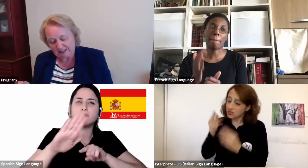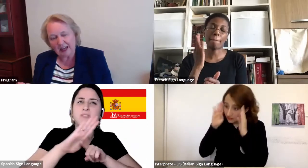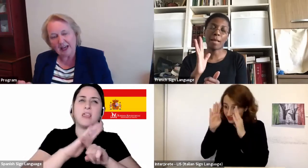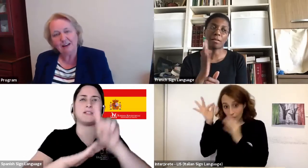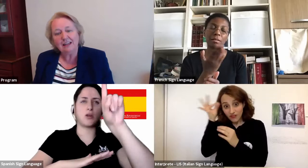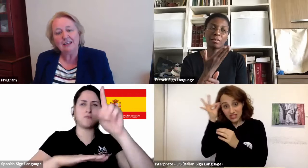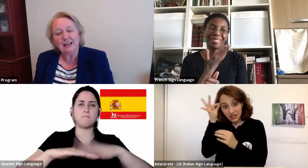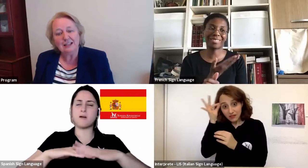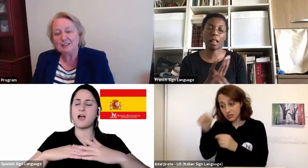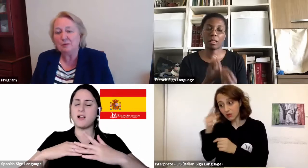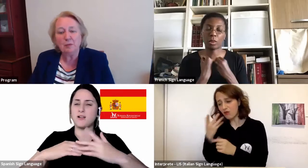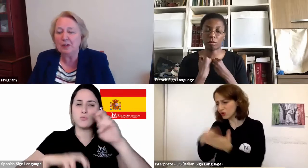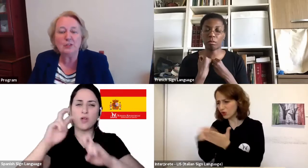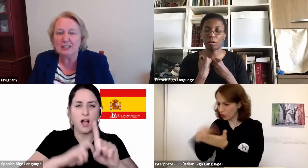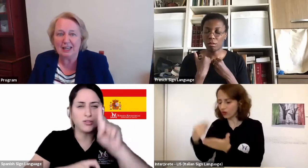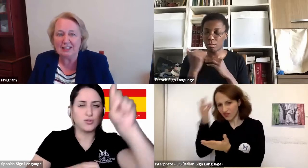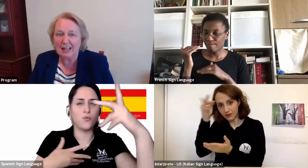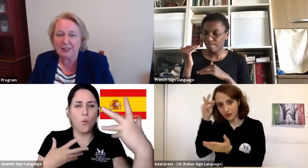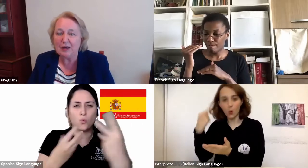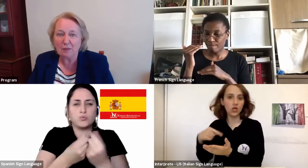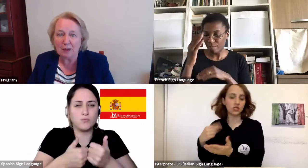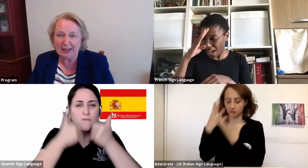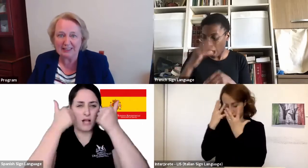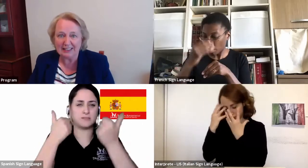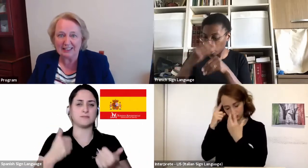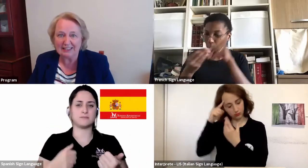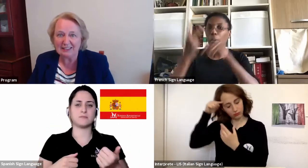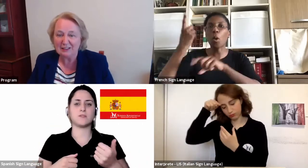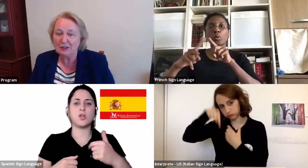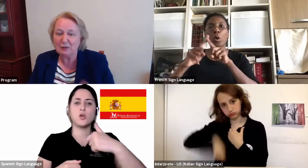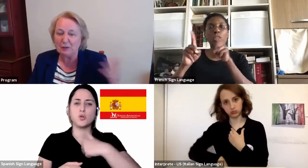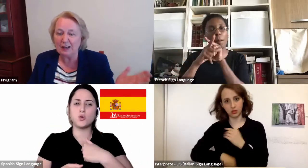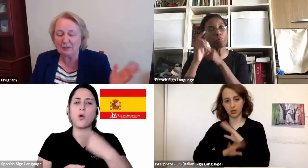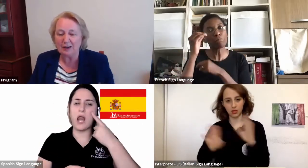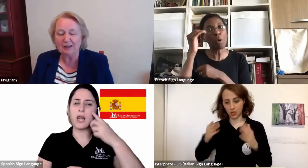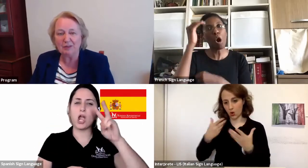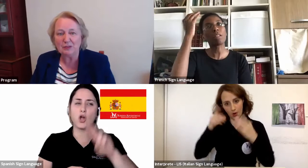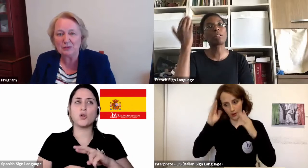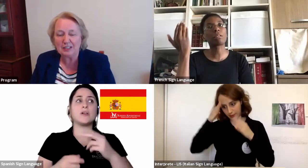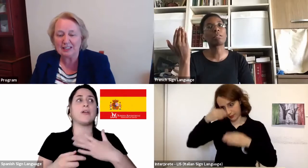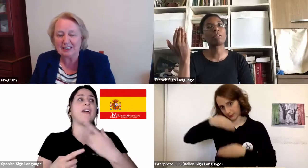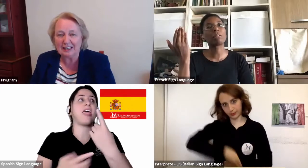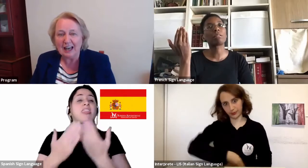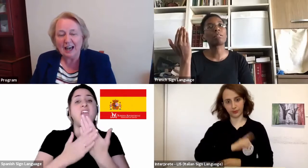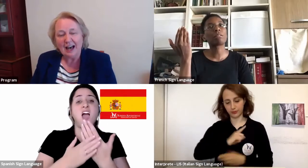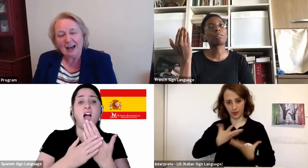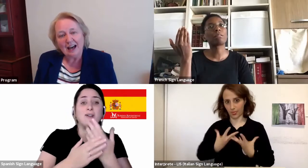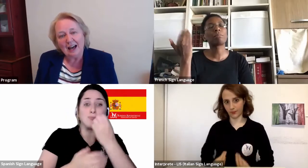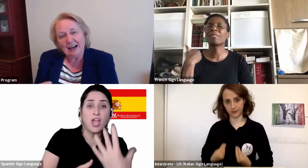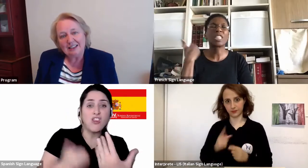That I recognize there will be good days and there will be bad days. You know, when we talked earlier,